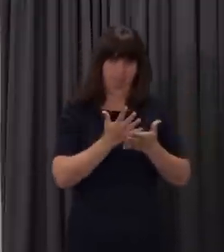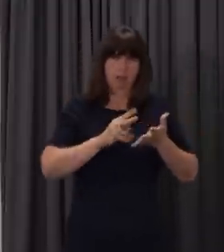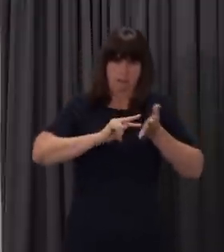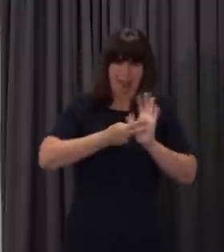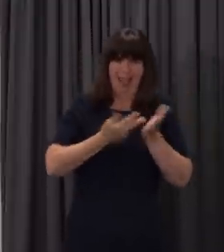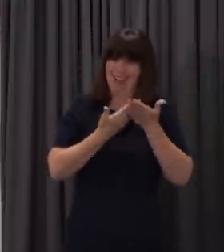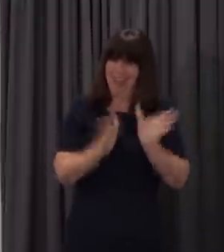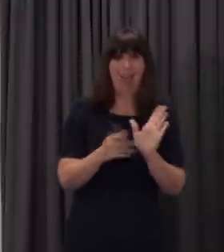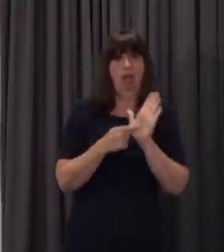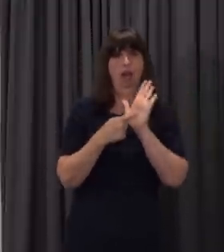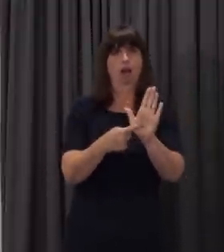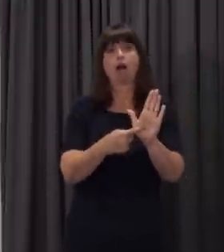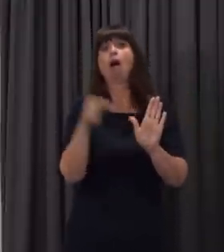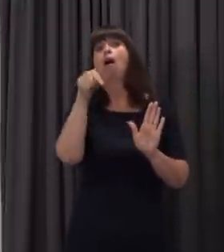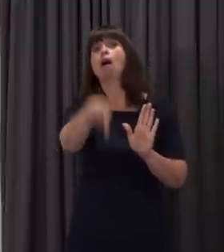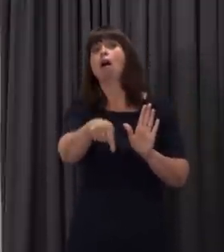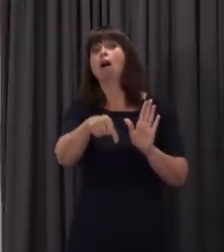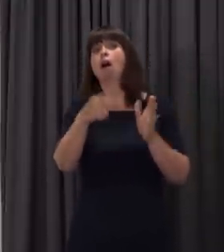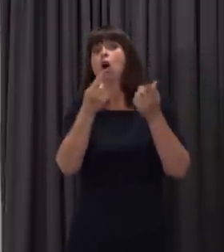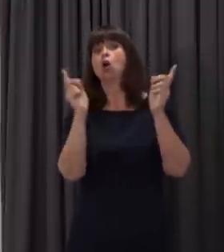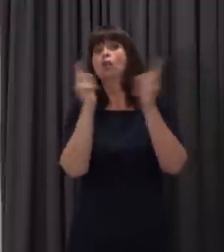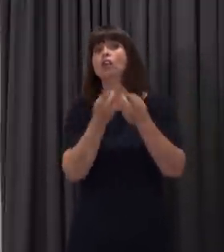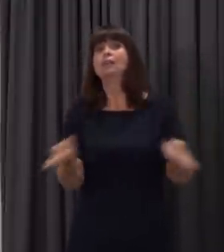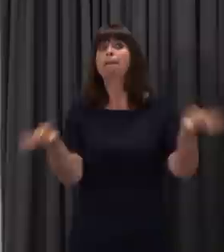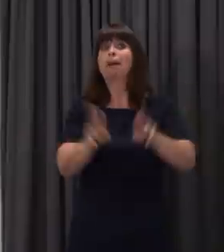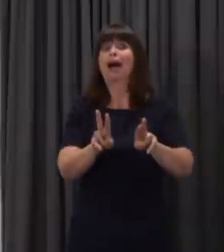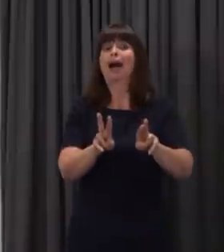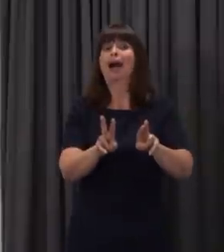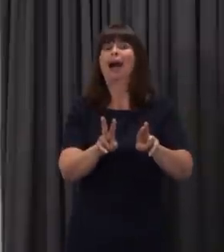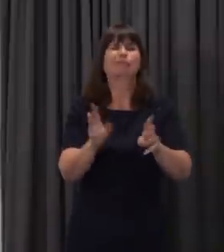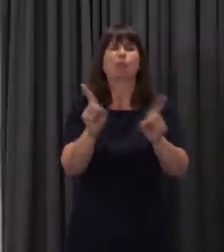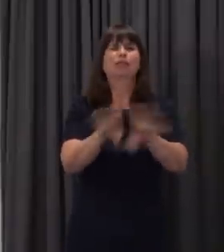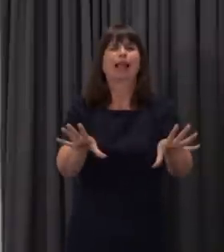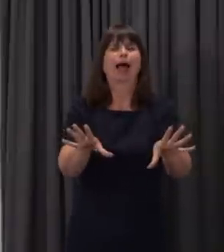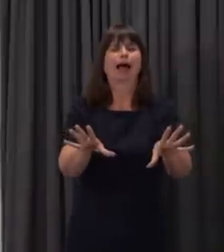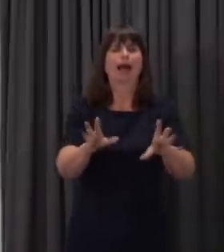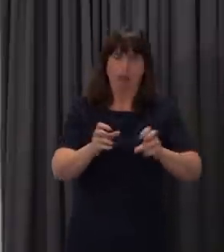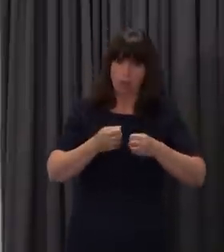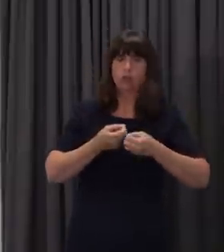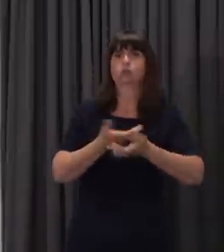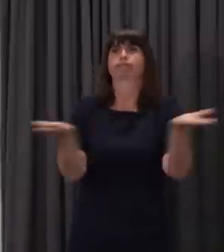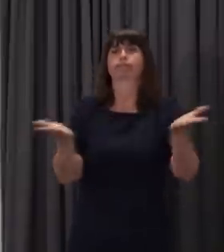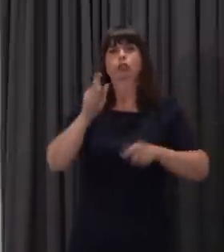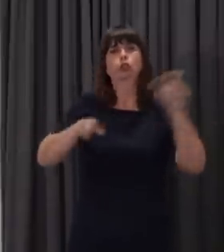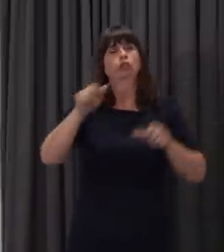be explicit as quickly as possible, so that students know what the new academic year will look like for them.